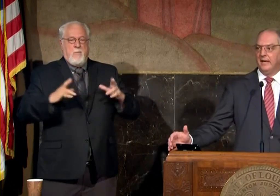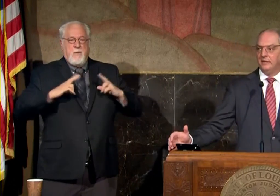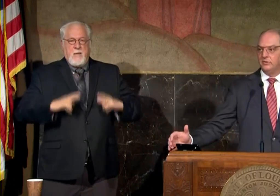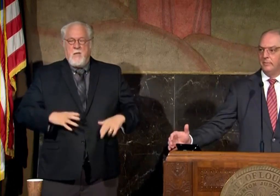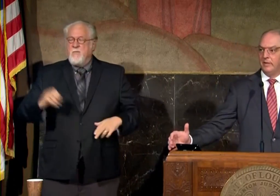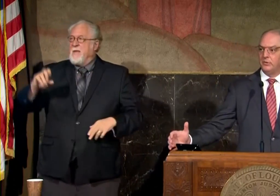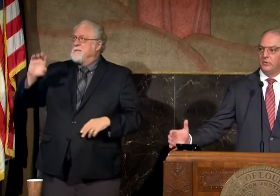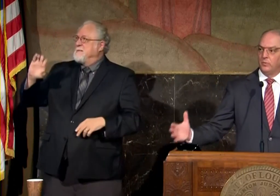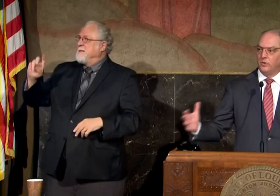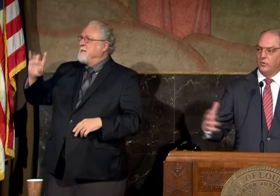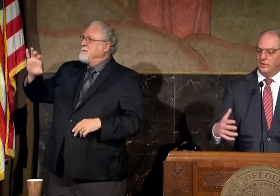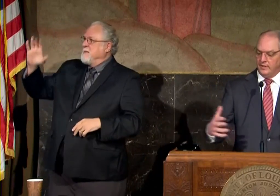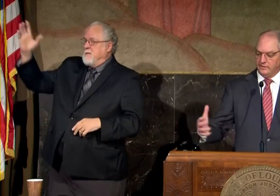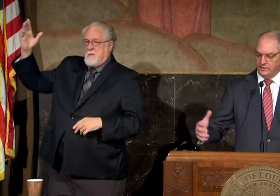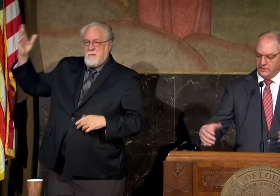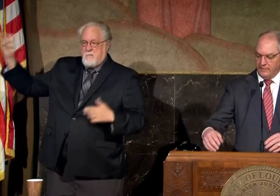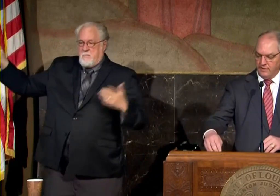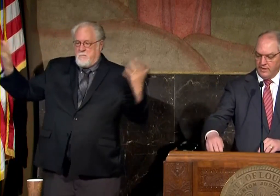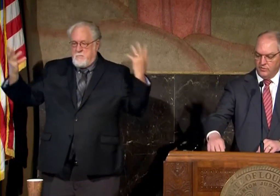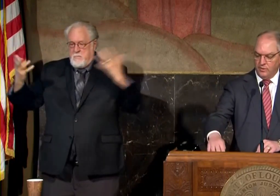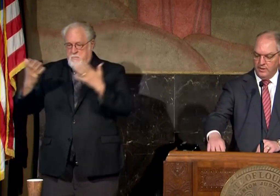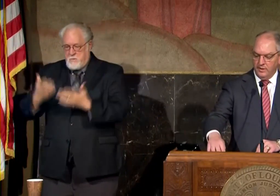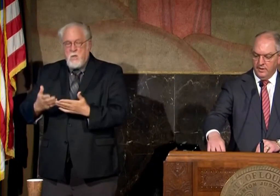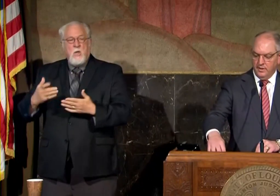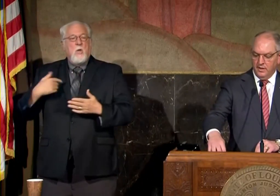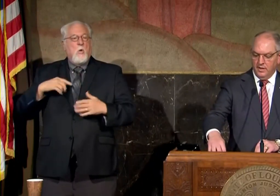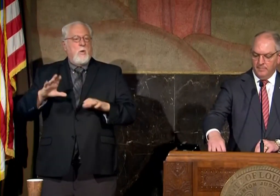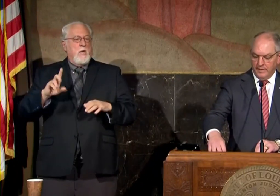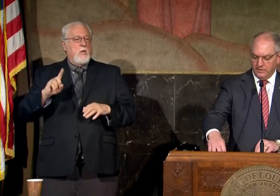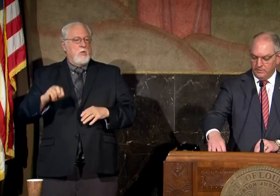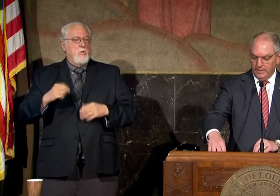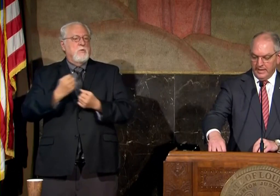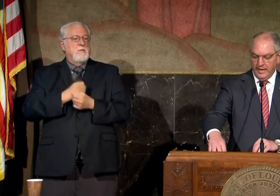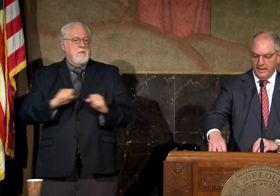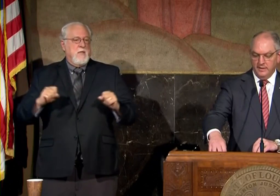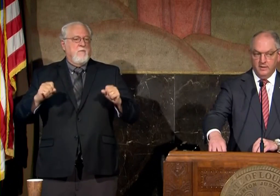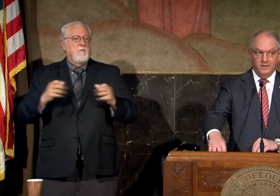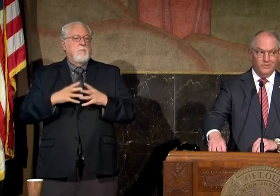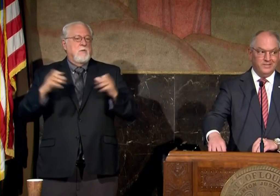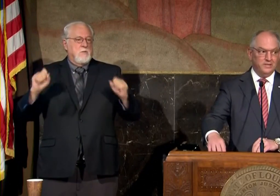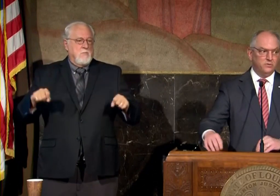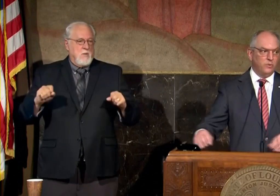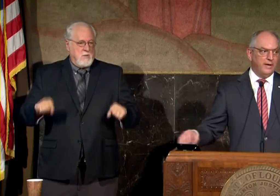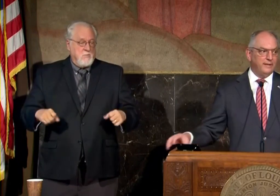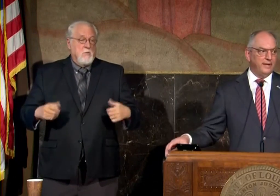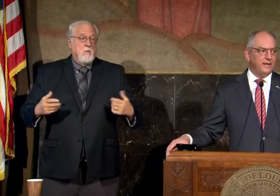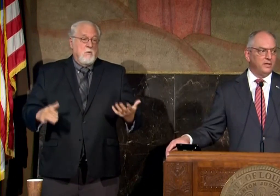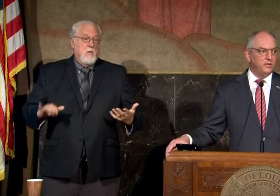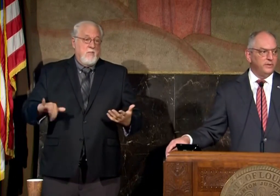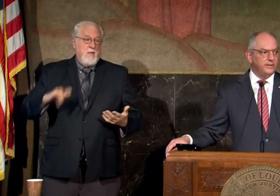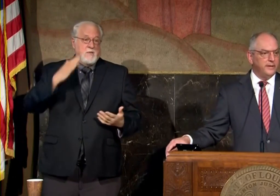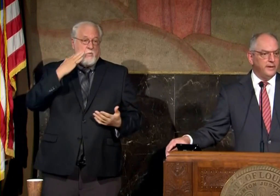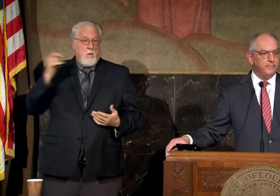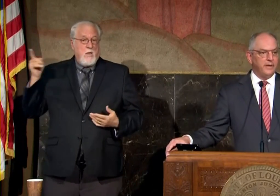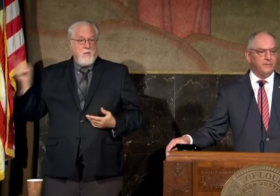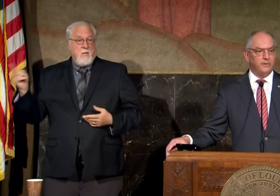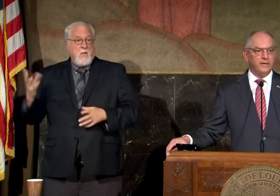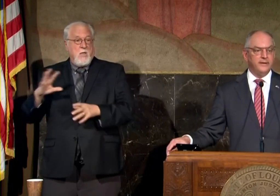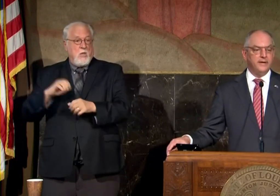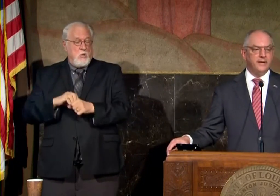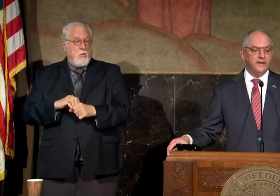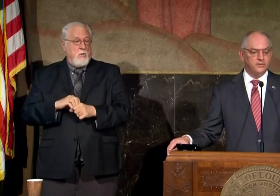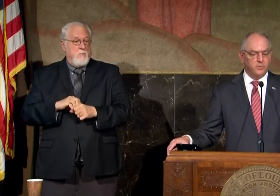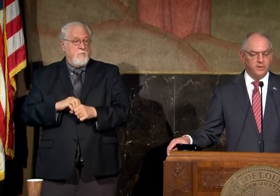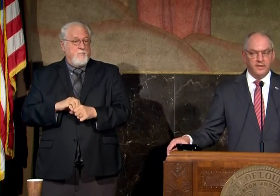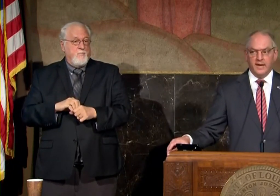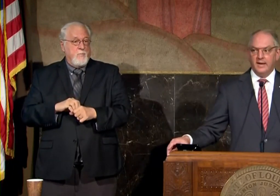guidelines to make sure that we're doing things as safely as we uh possibly can which is why they included uh by the way